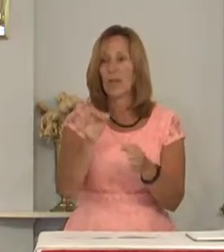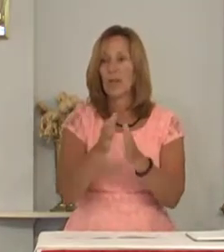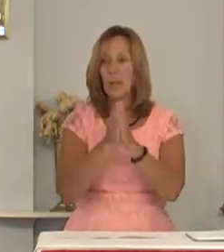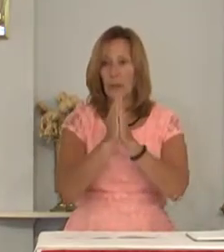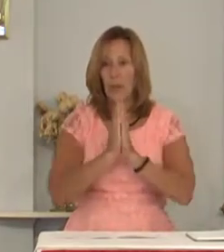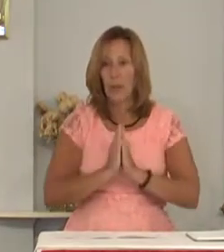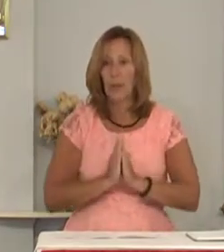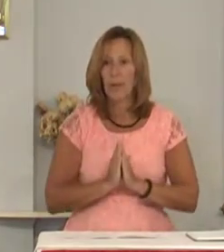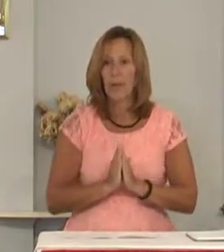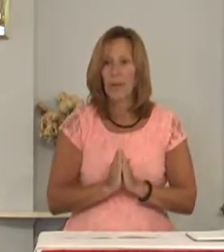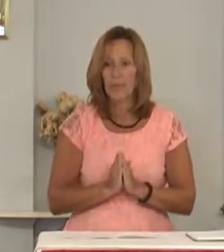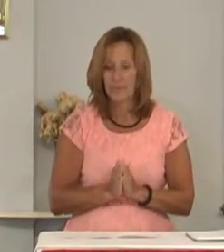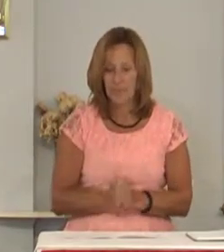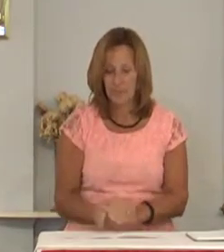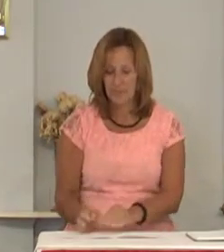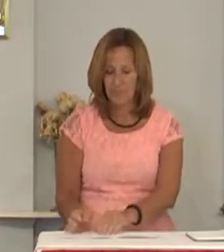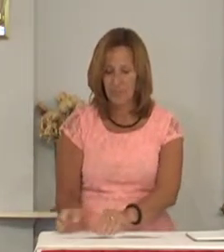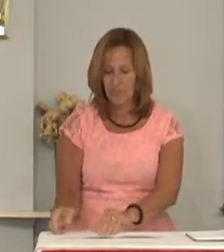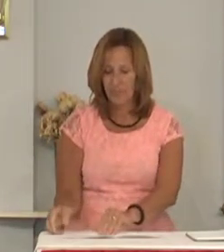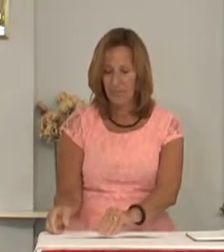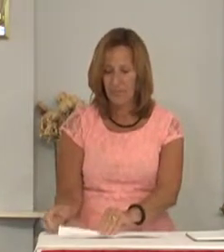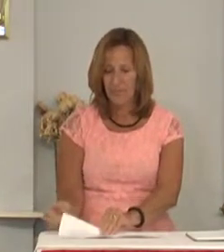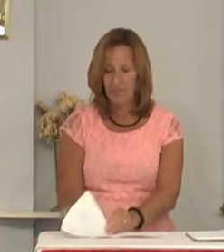Spirit. Amen.